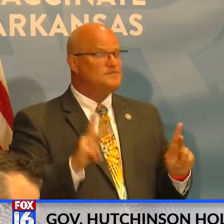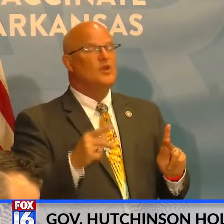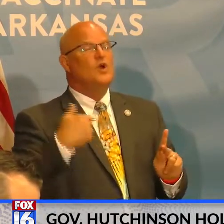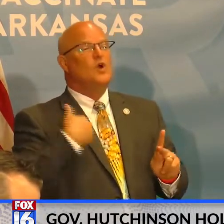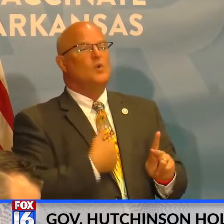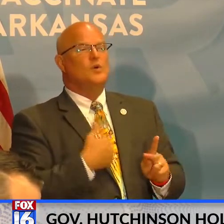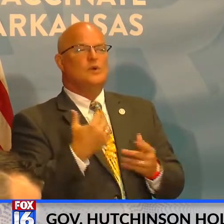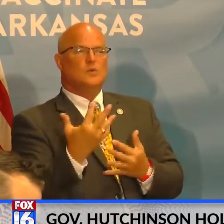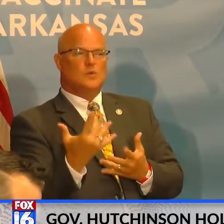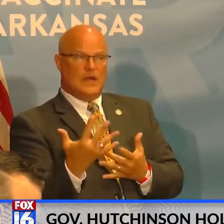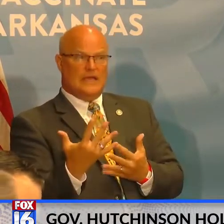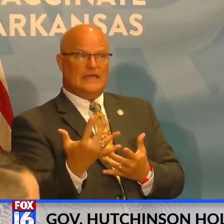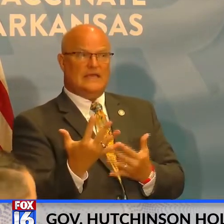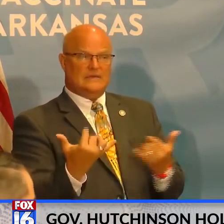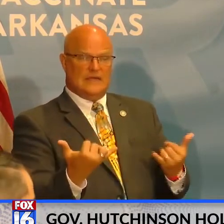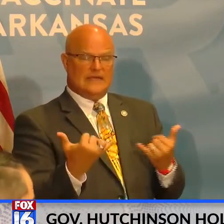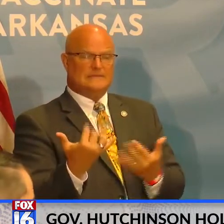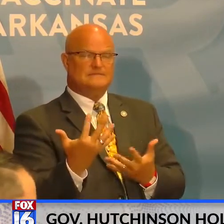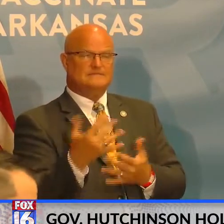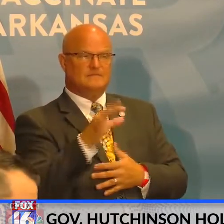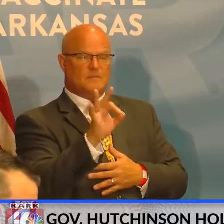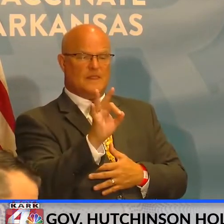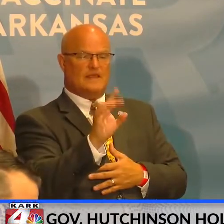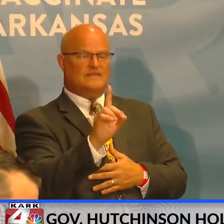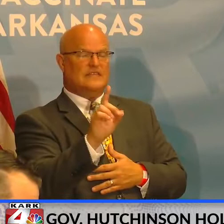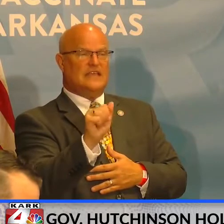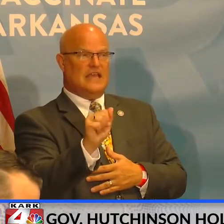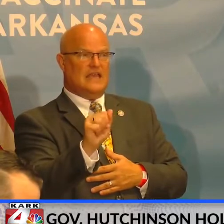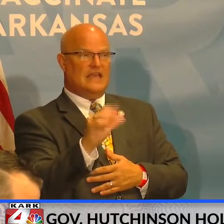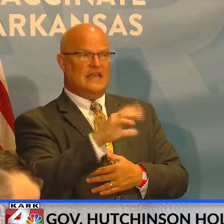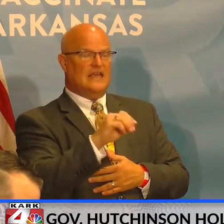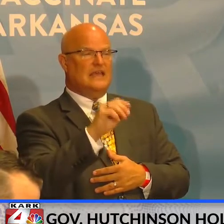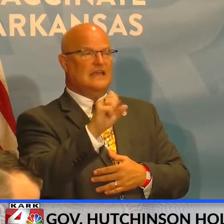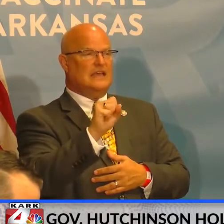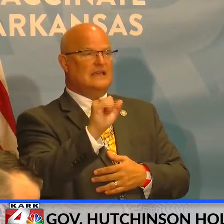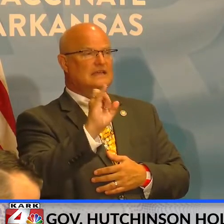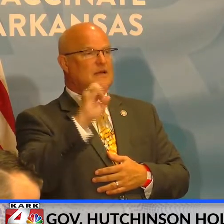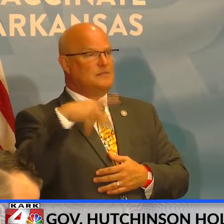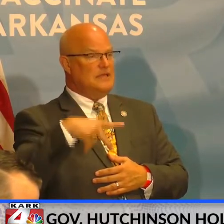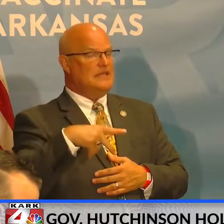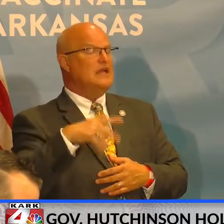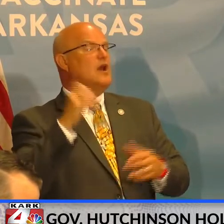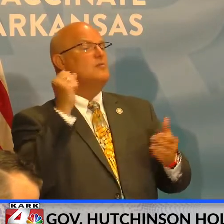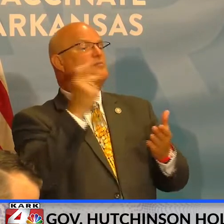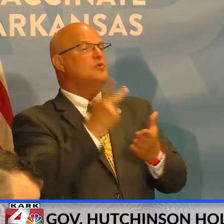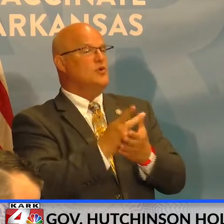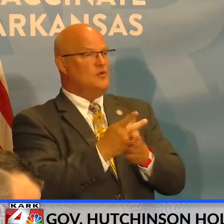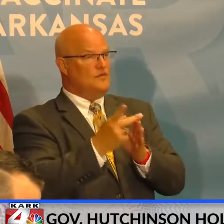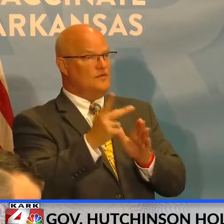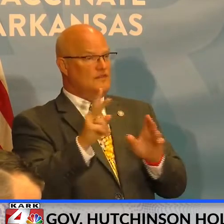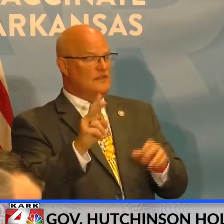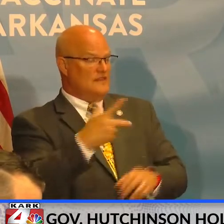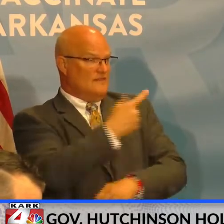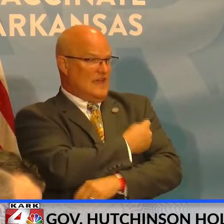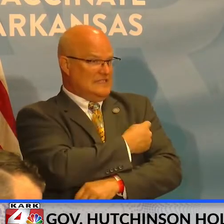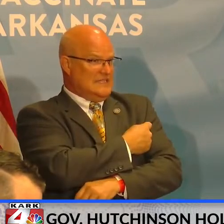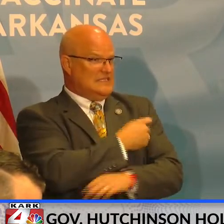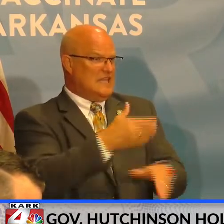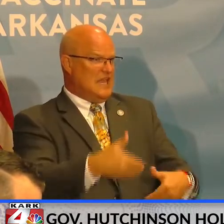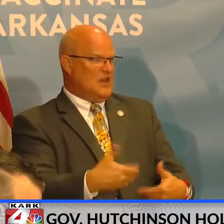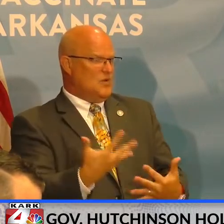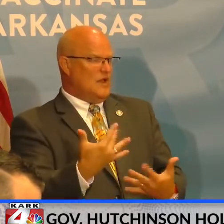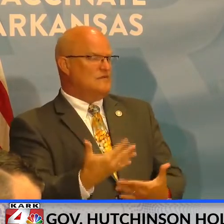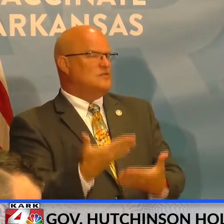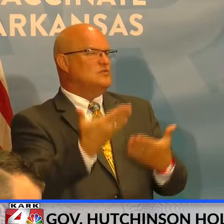are awaiting, as the governor mentioned, FDA and ACIP approval of the vaccine and policy recommendations for the